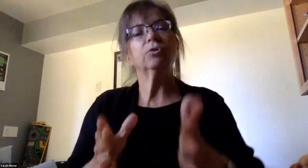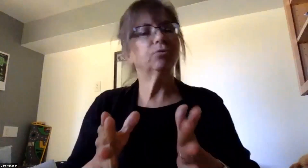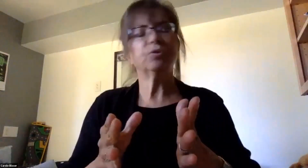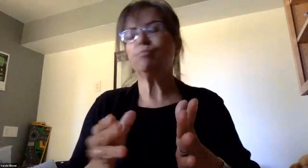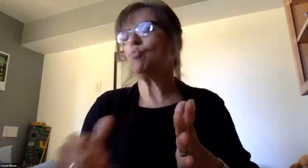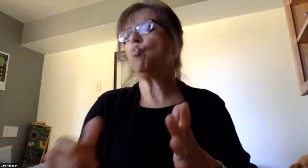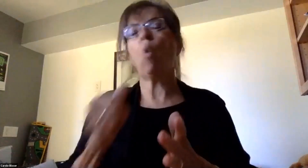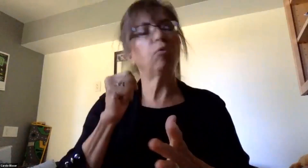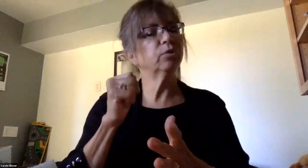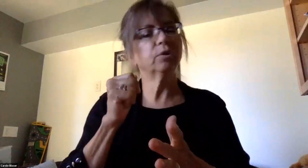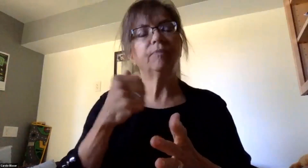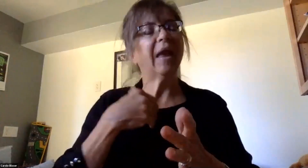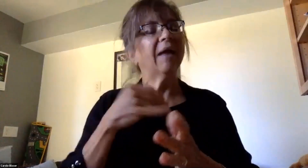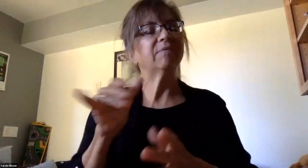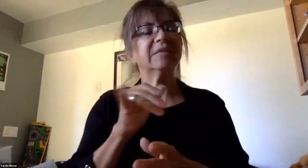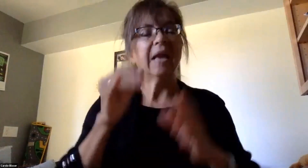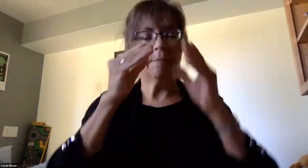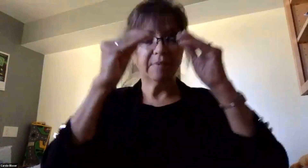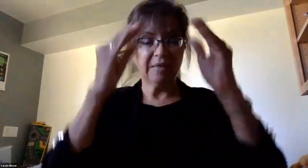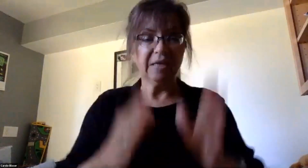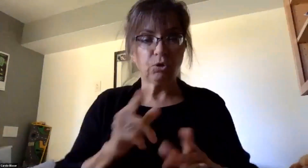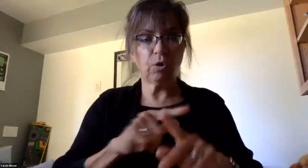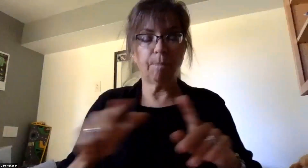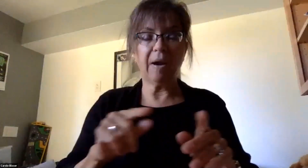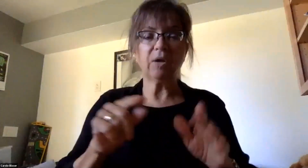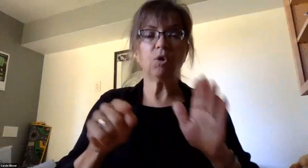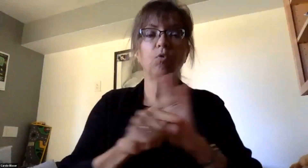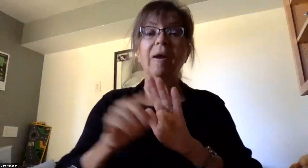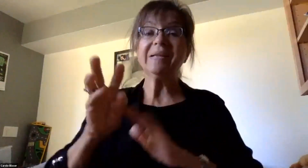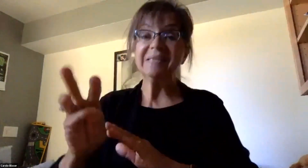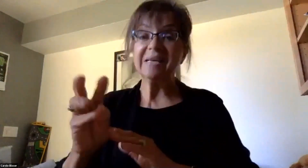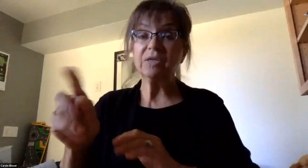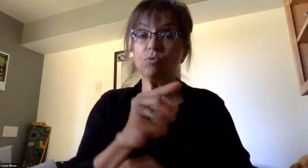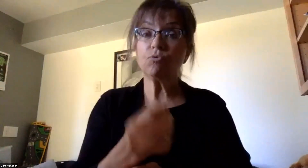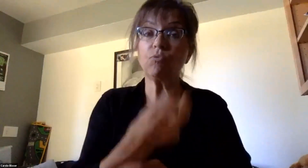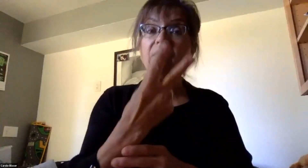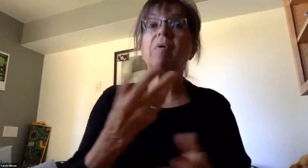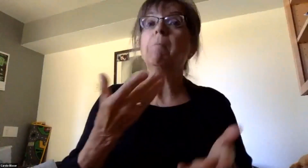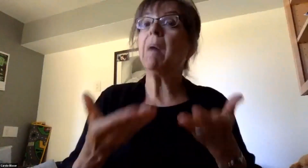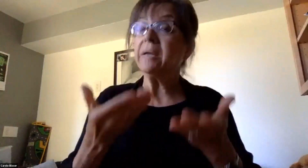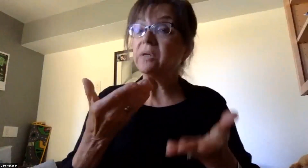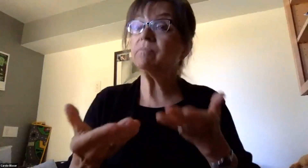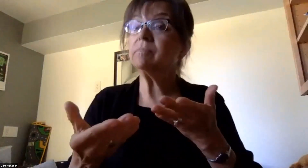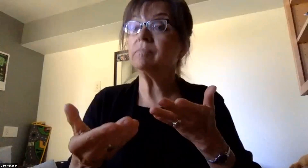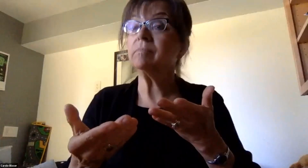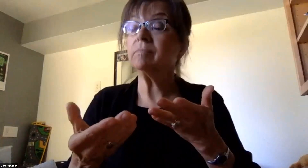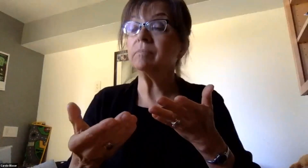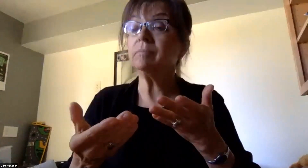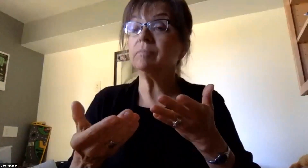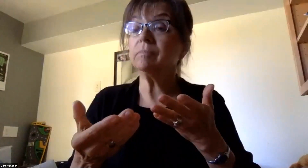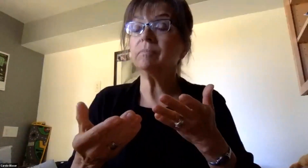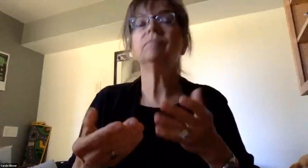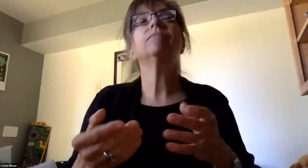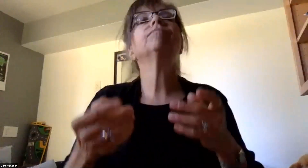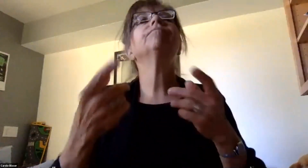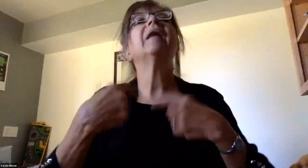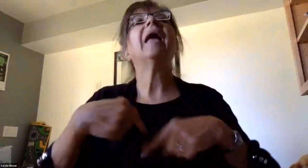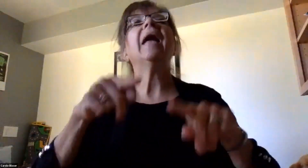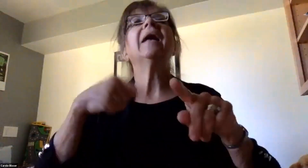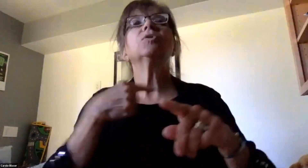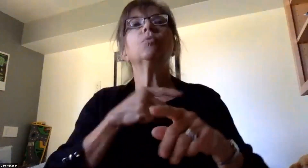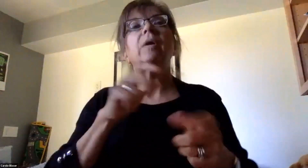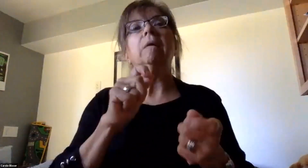instructor, but secondary students in grades 6 through 12 may have the same teacher. Now, as we transition